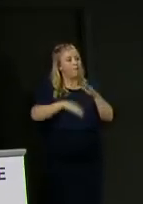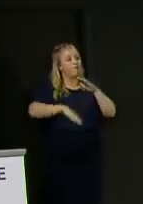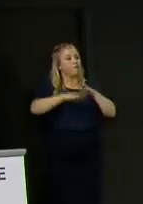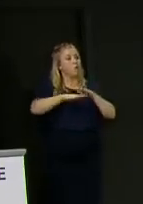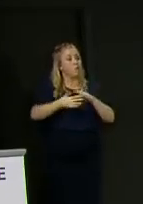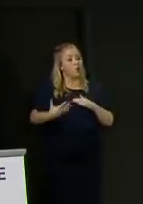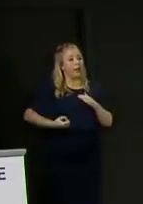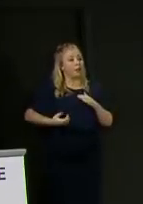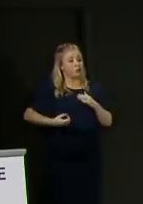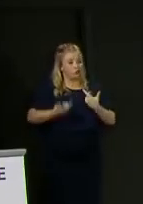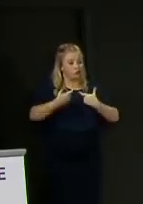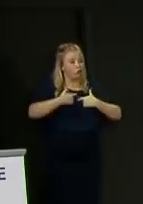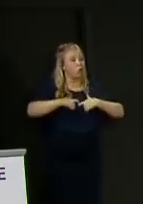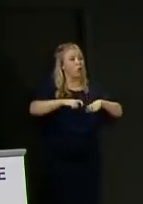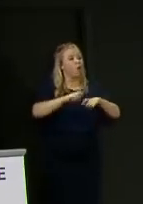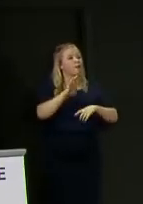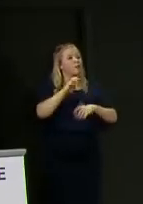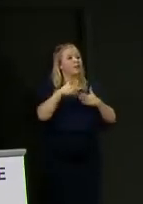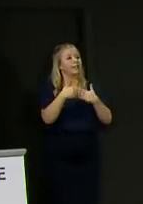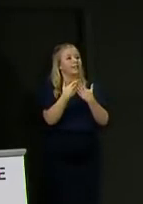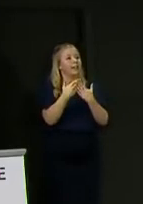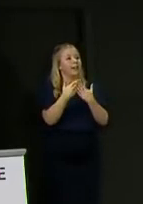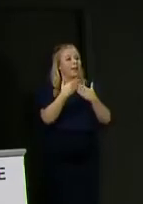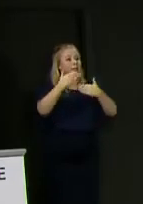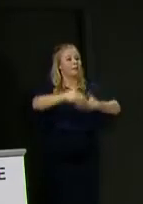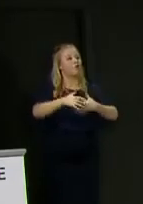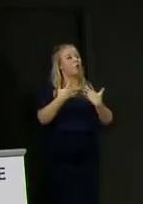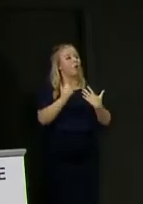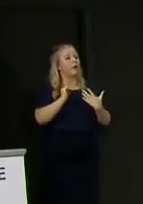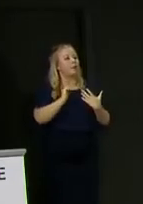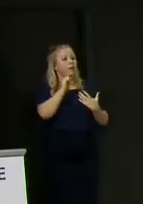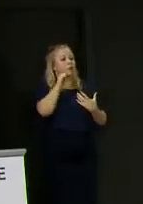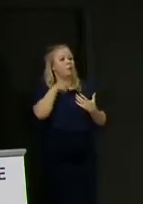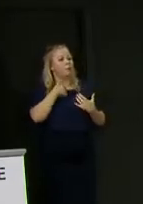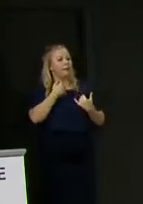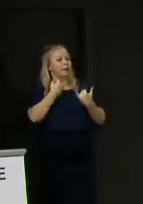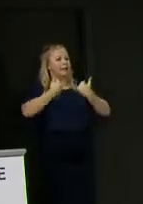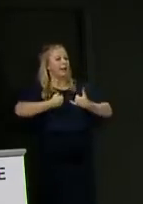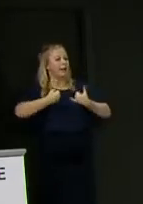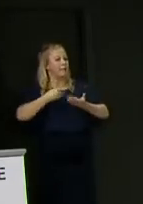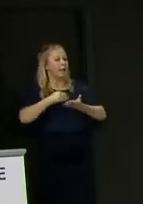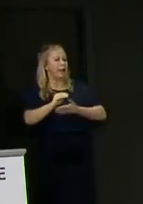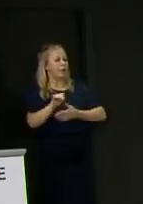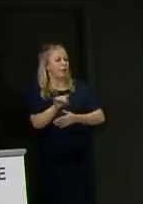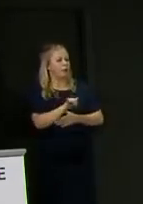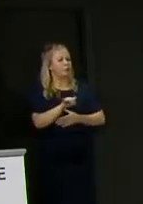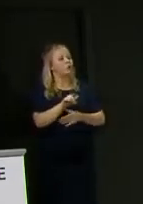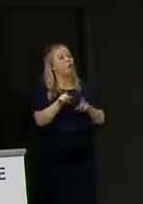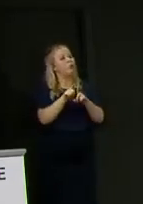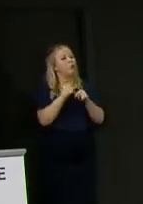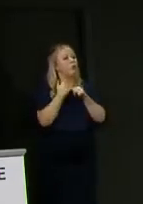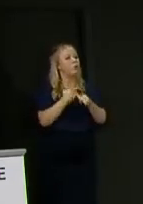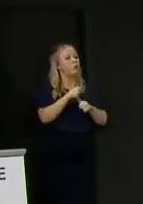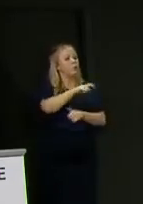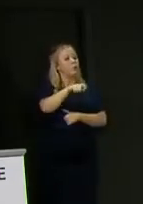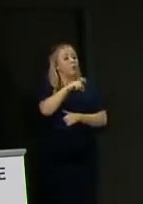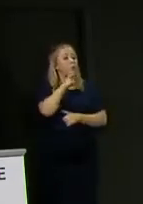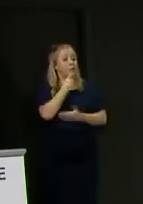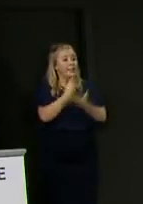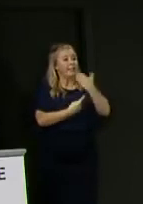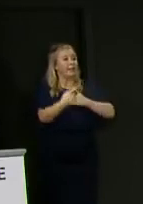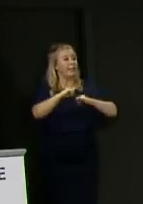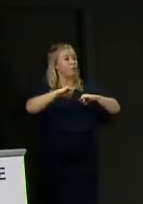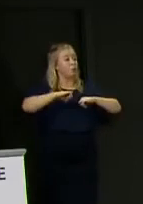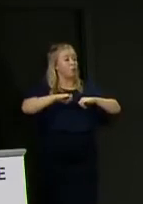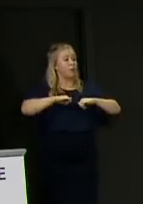14-day period or put them on statutory sick pay? And also, what support is there for people who are self-employed to make